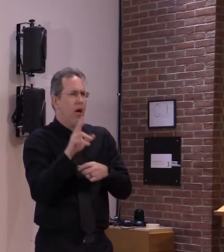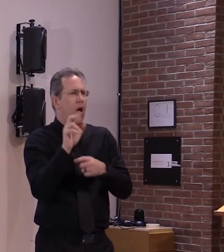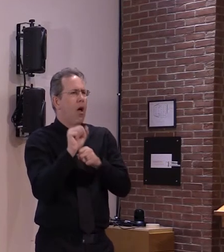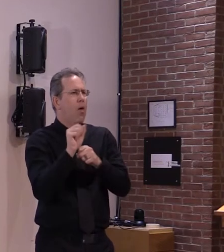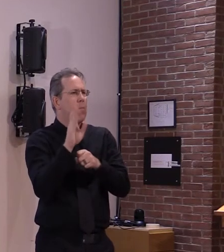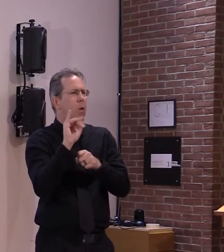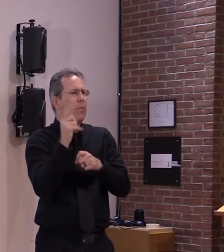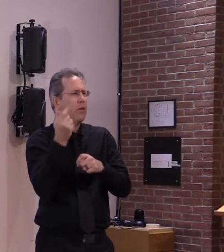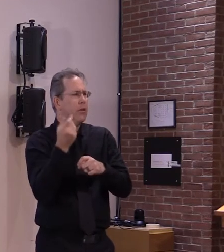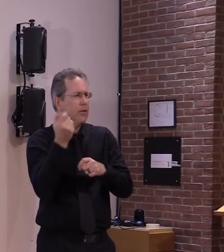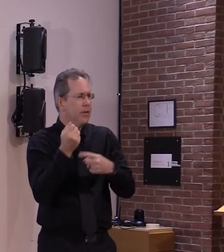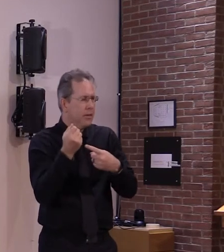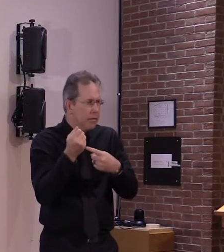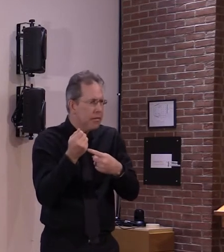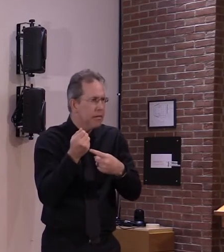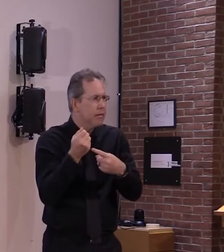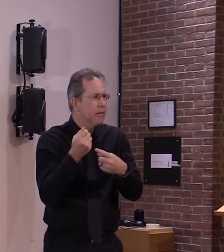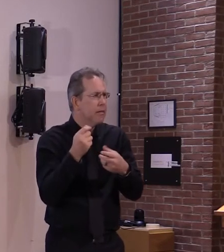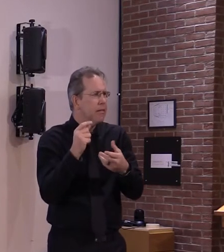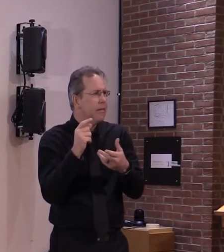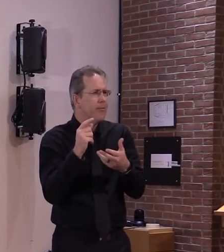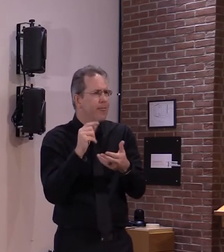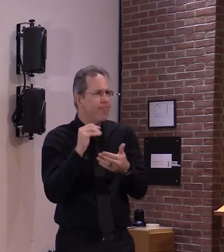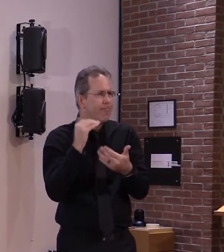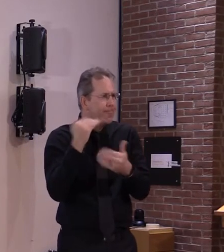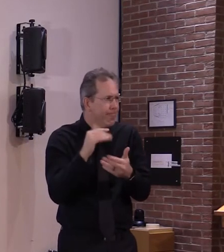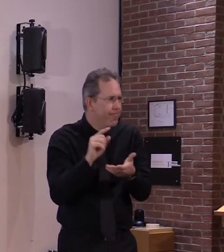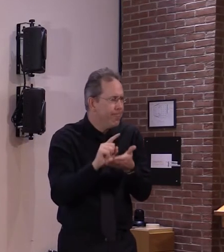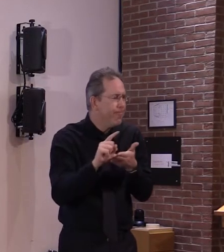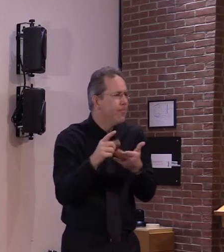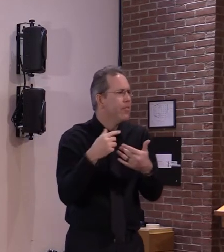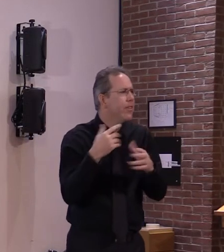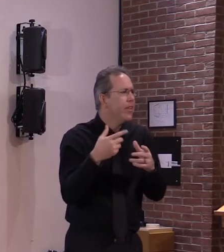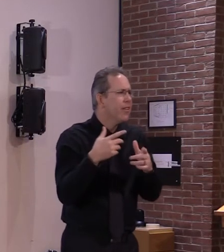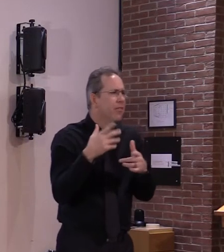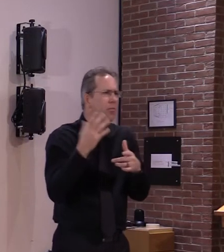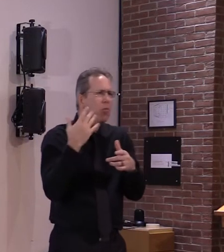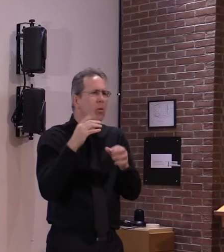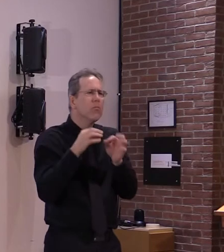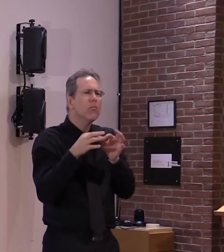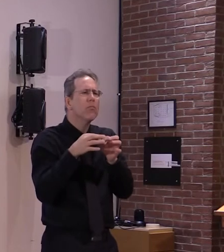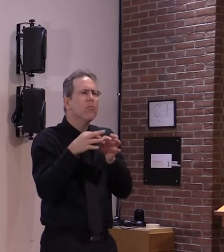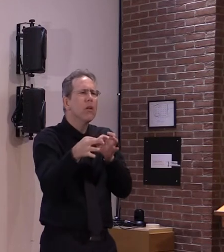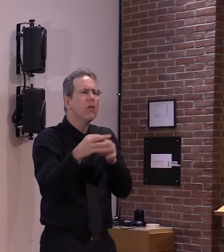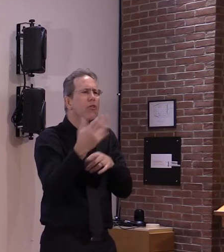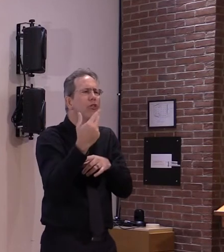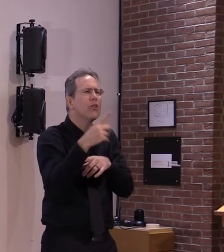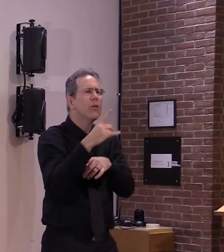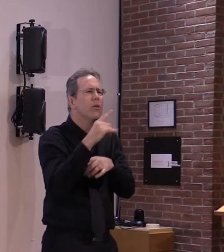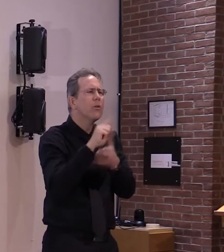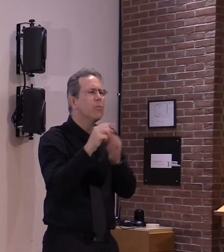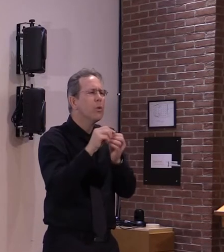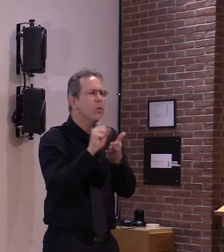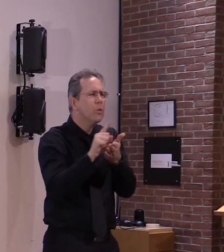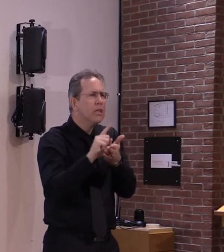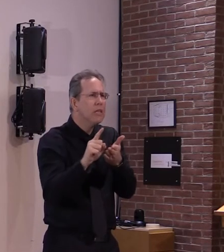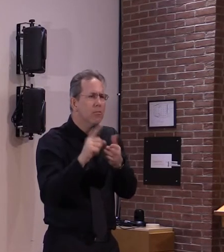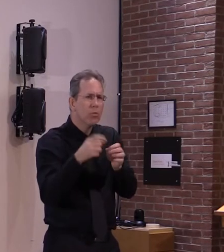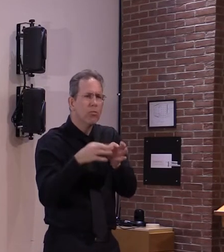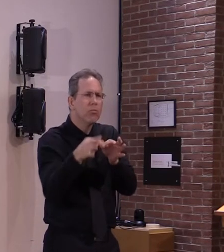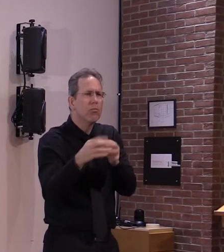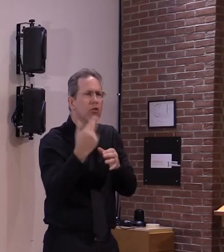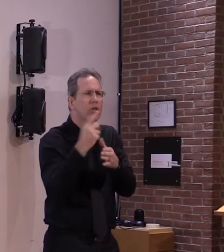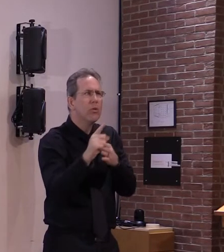automatically be kicked off the unemployment uh compensation or pua uh in this state